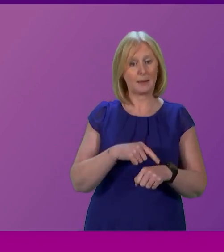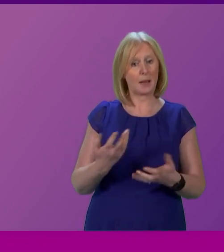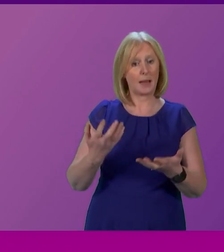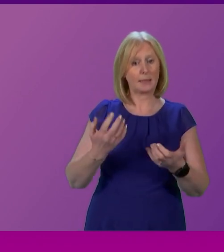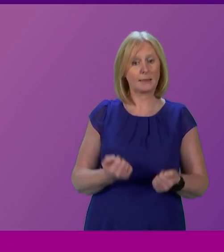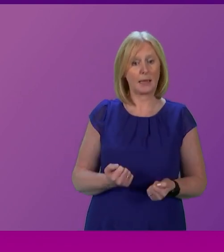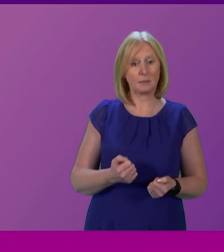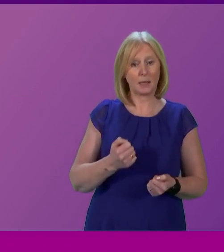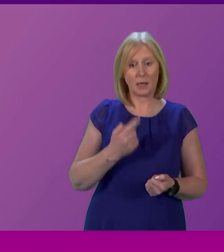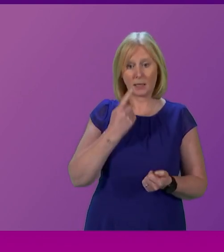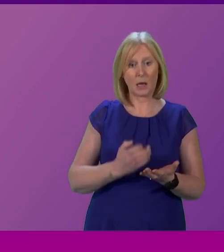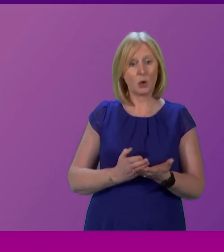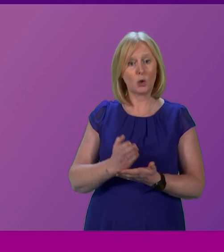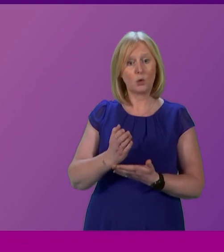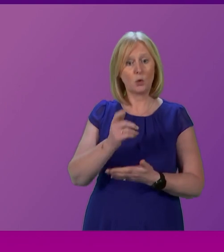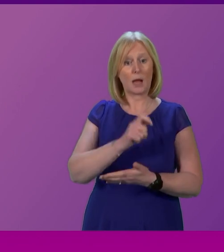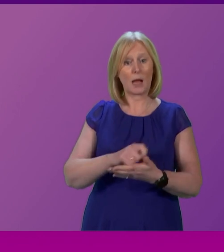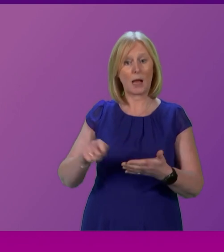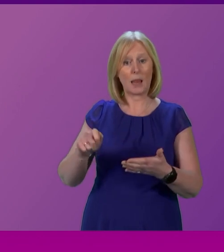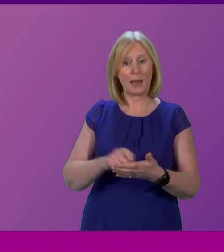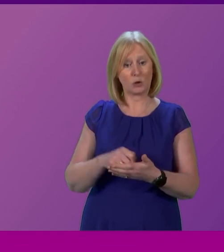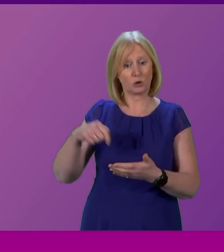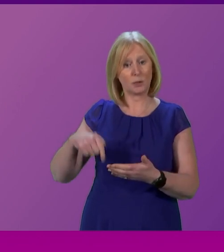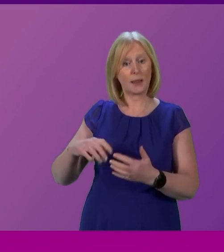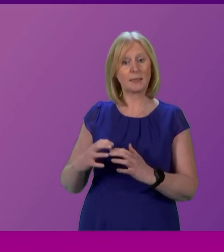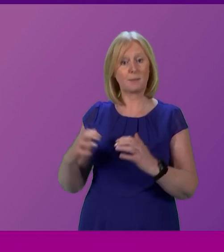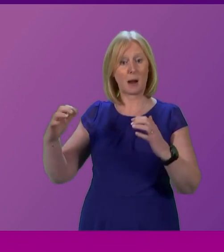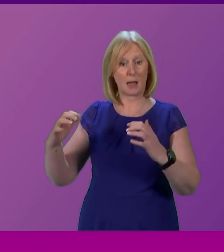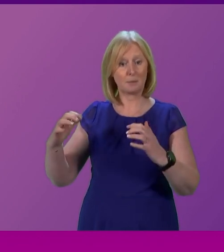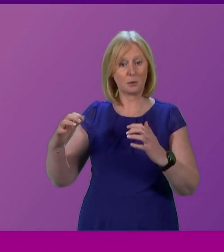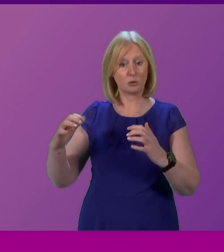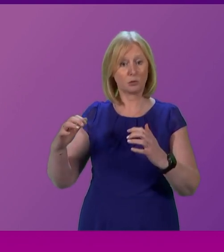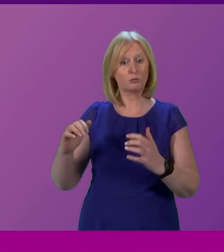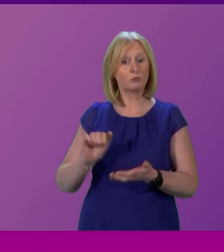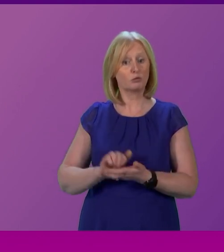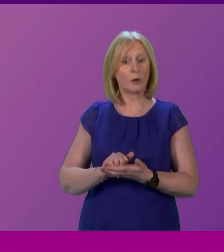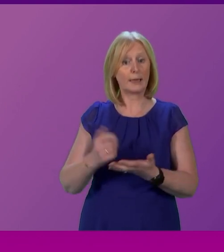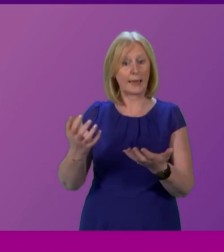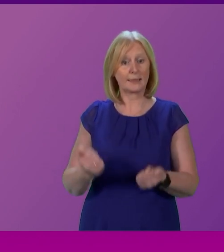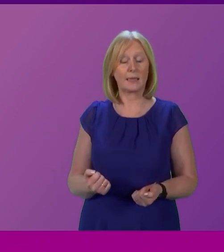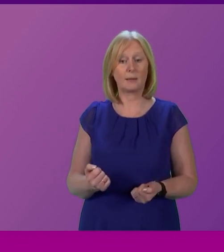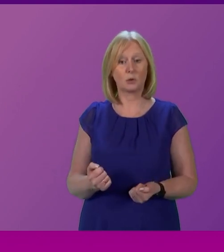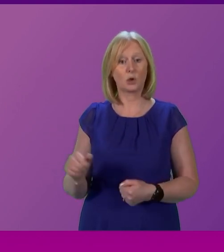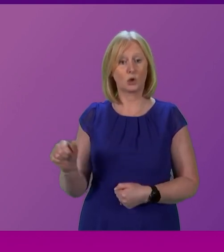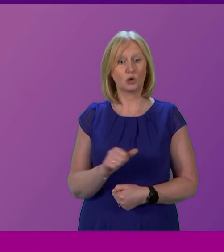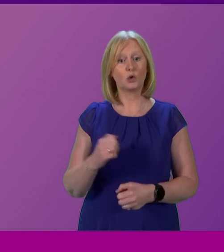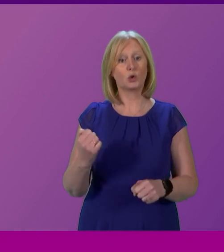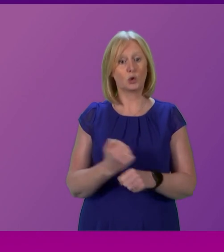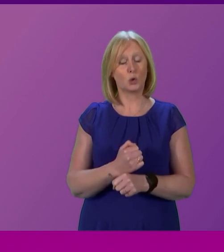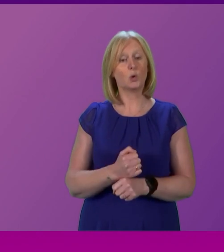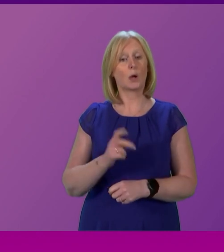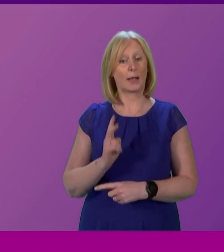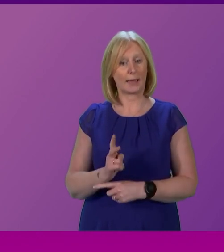a mandate could be delivered through an election to this Parliament, and they were right to accept that, and they should be doing so again